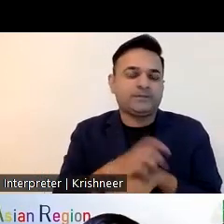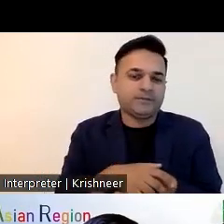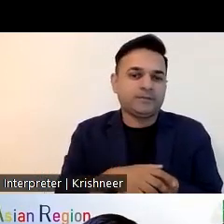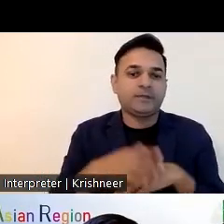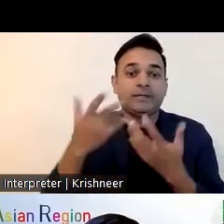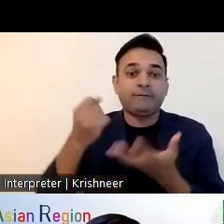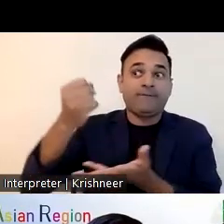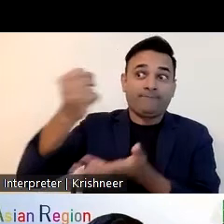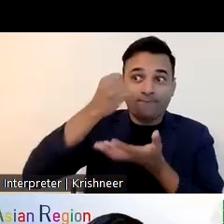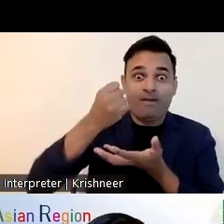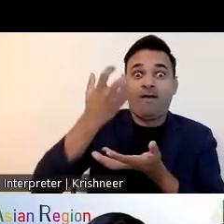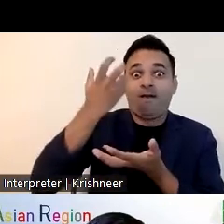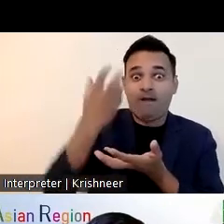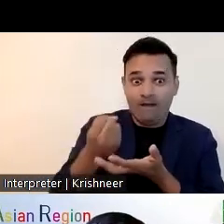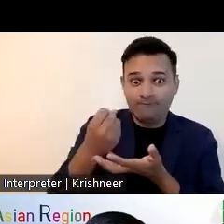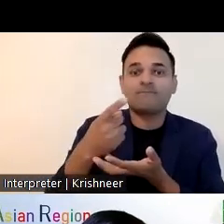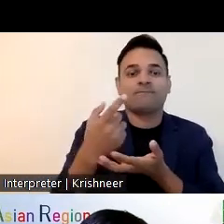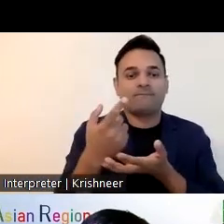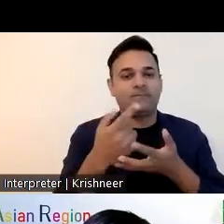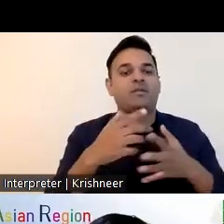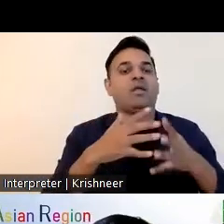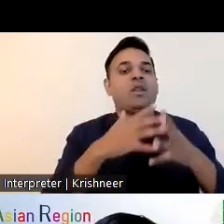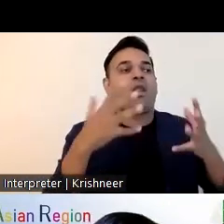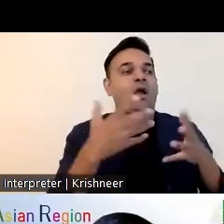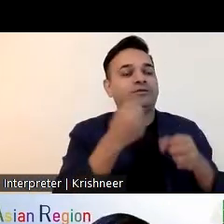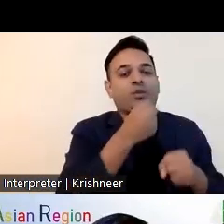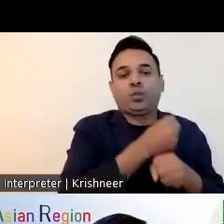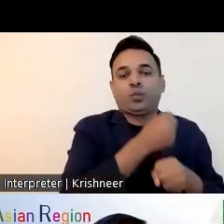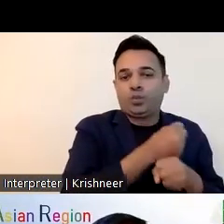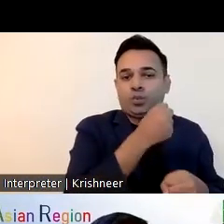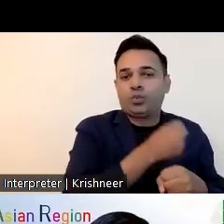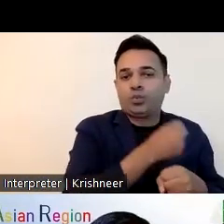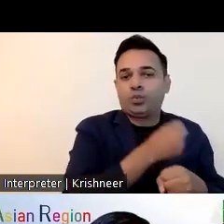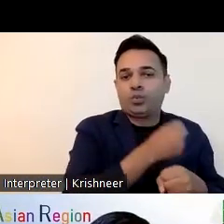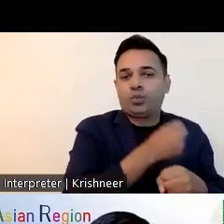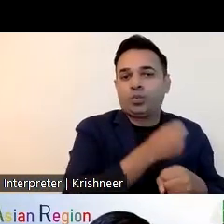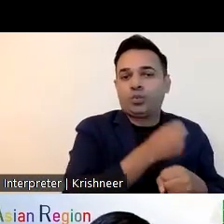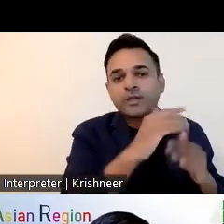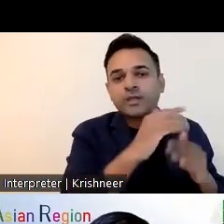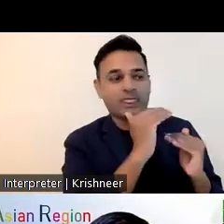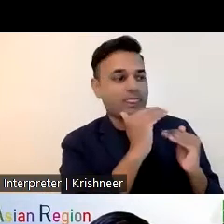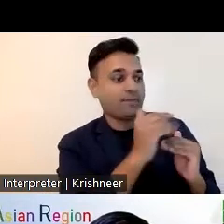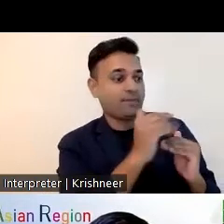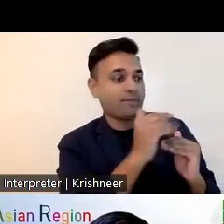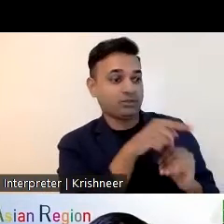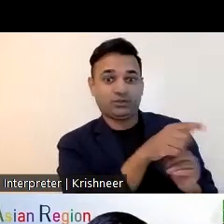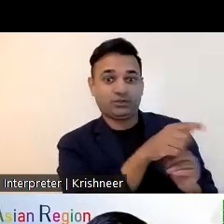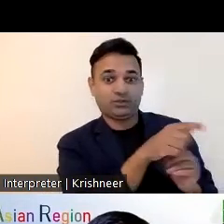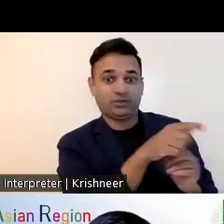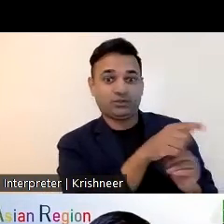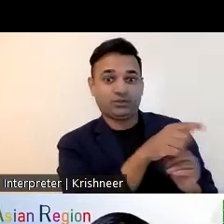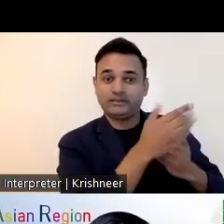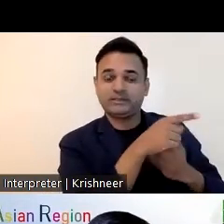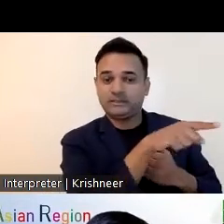and we don't have a proper work uh accessible working in that way no um proper sensitization or information